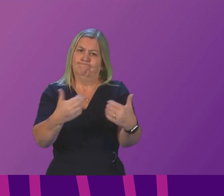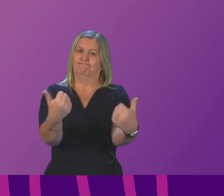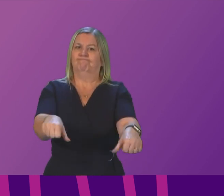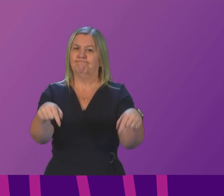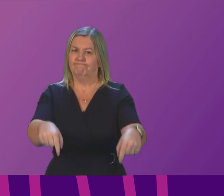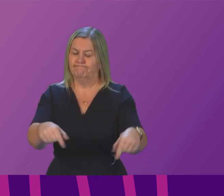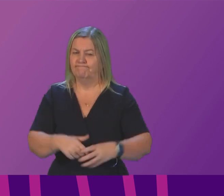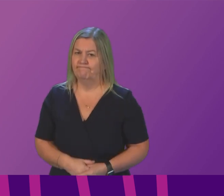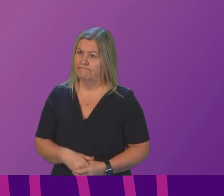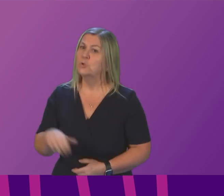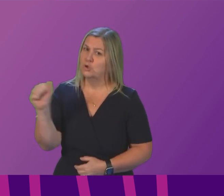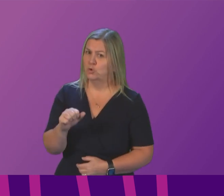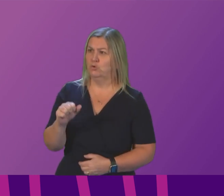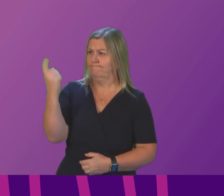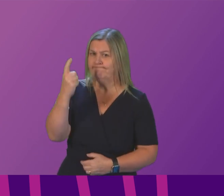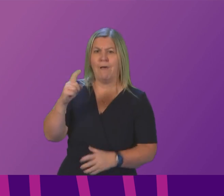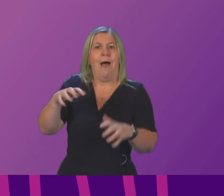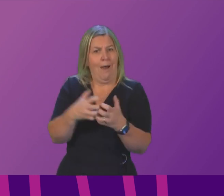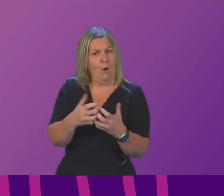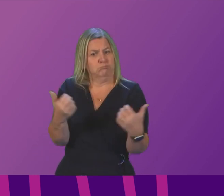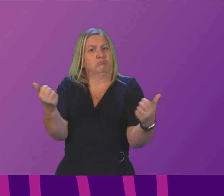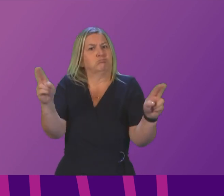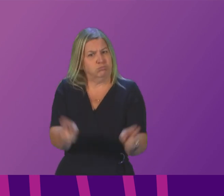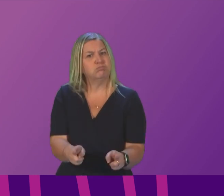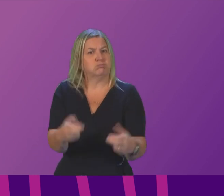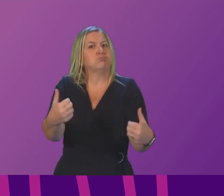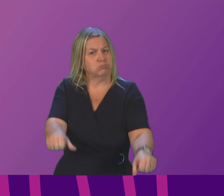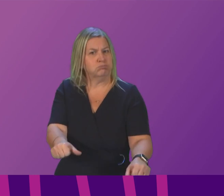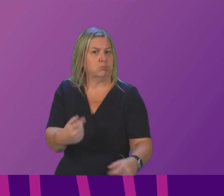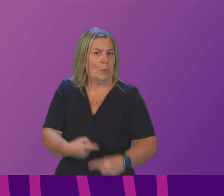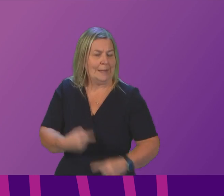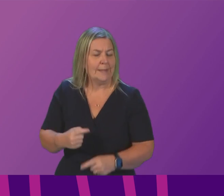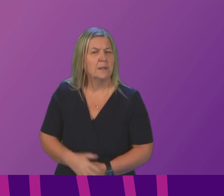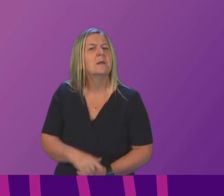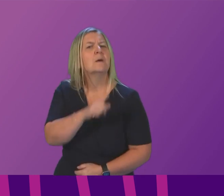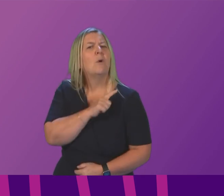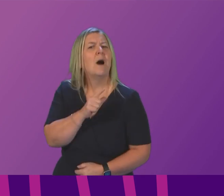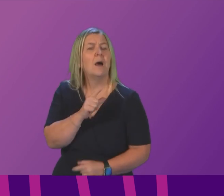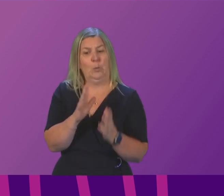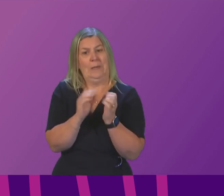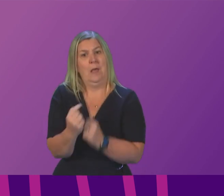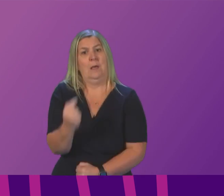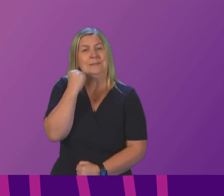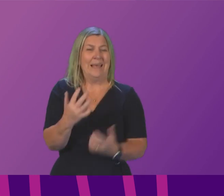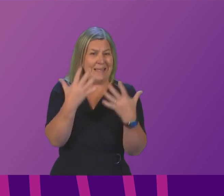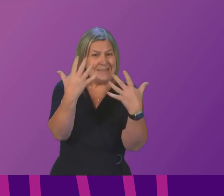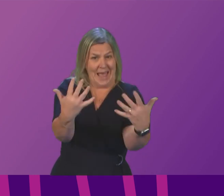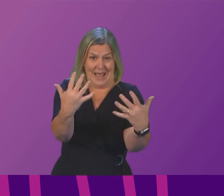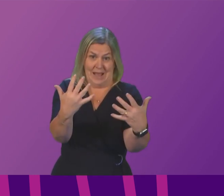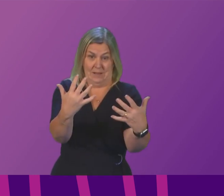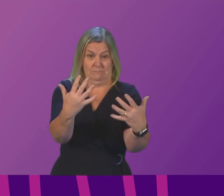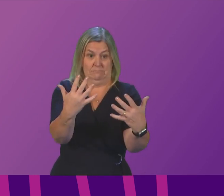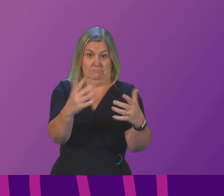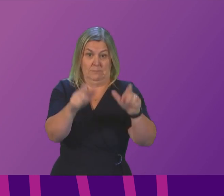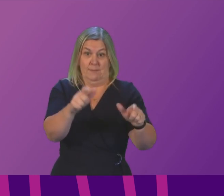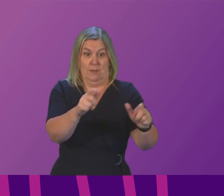considered urgently. Why did it take ten overdoses this weekend in a single prison for the government to